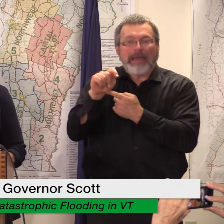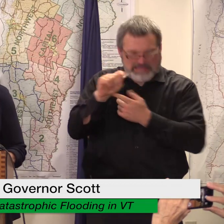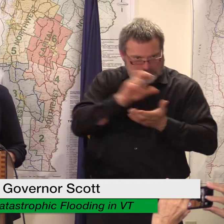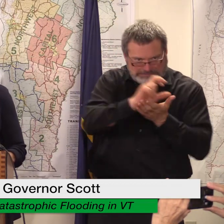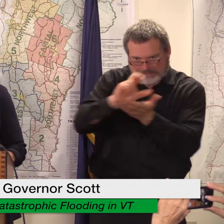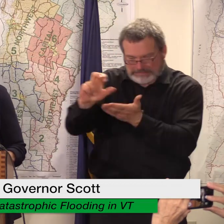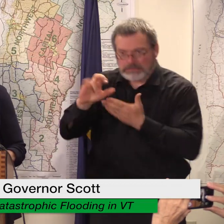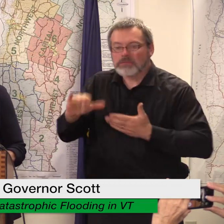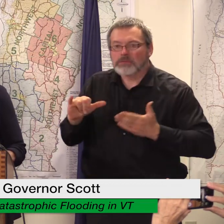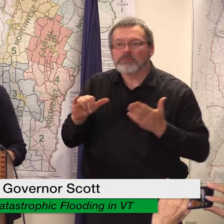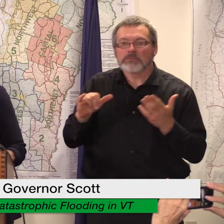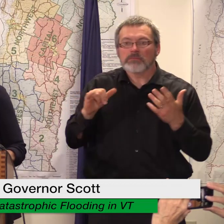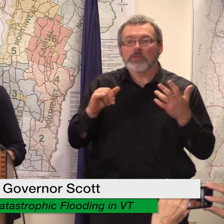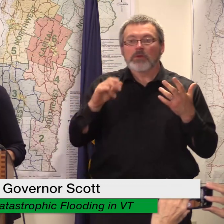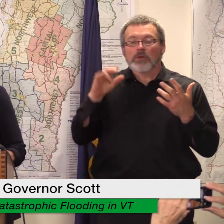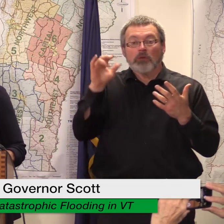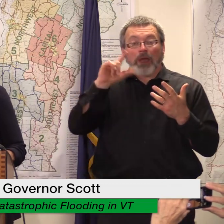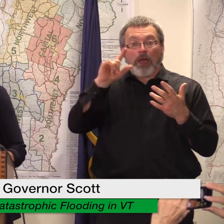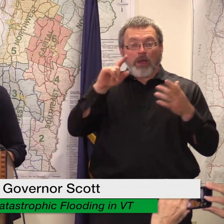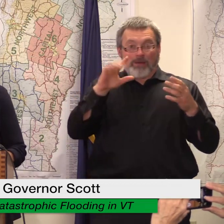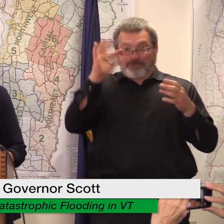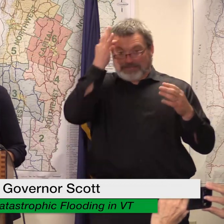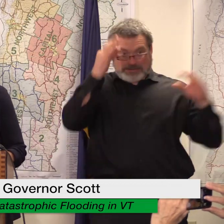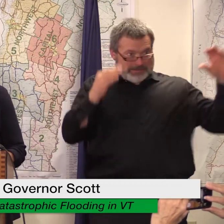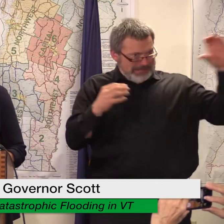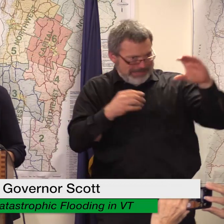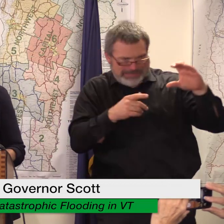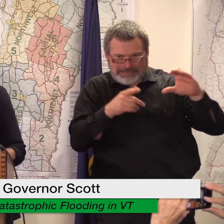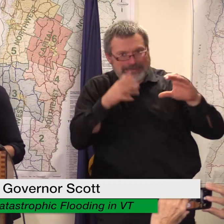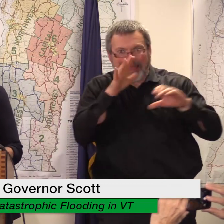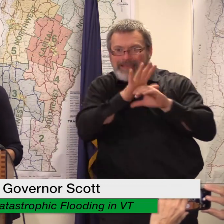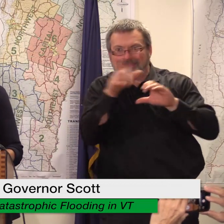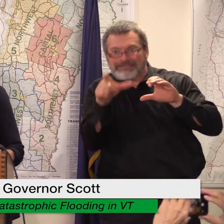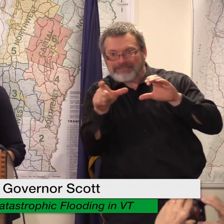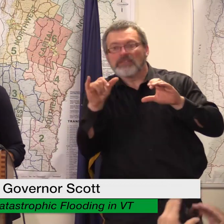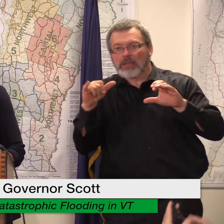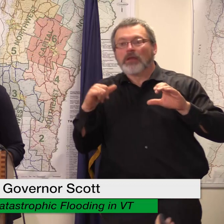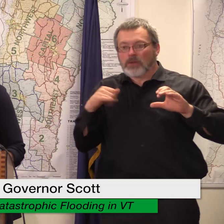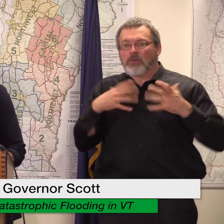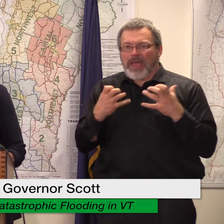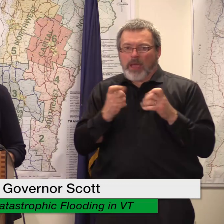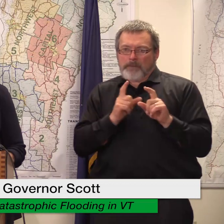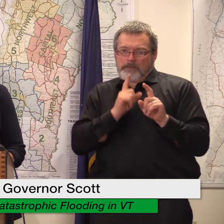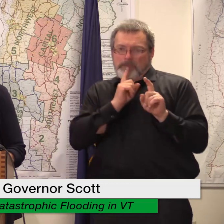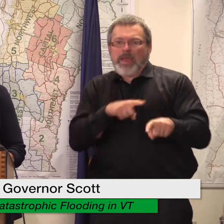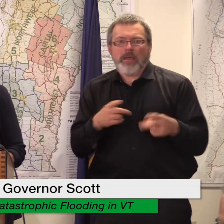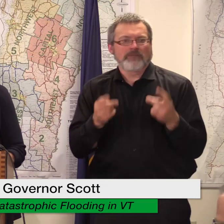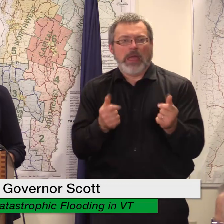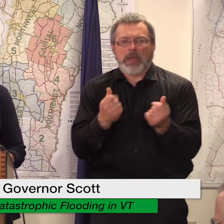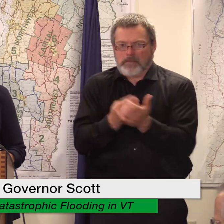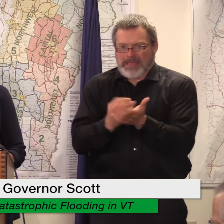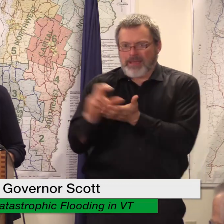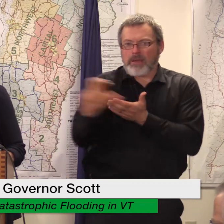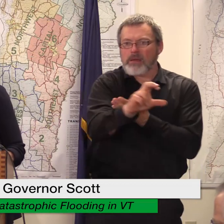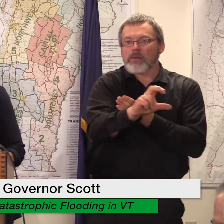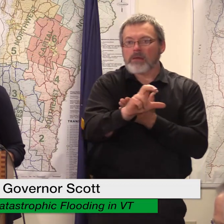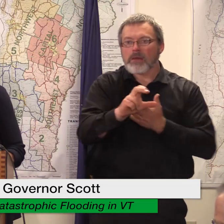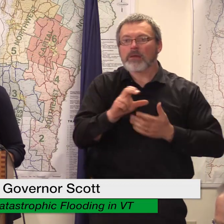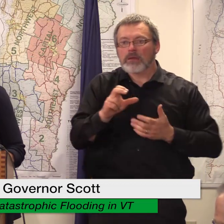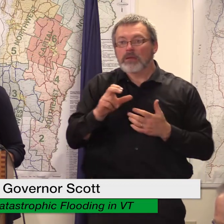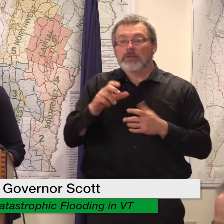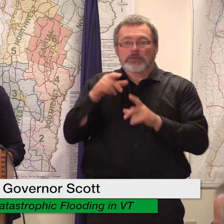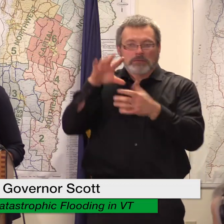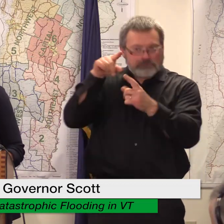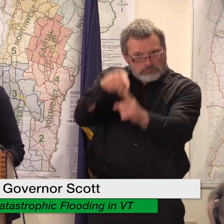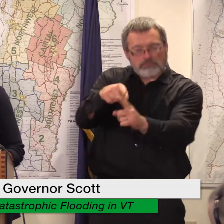assistance program is being established to provide rapid grant funding as rapidly as possible to exist businesses and not-for-profit